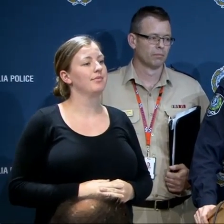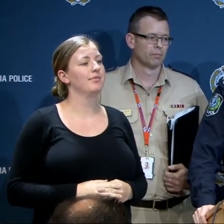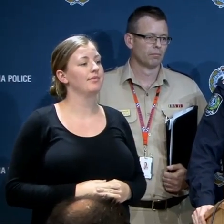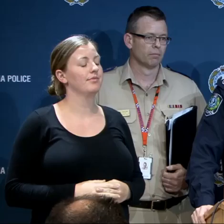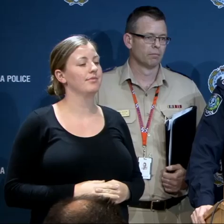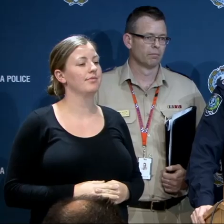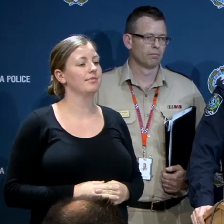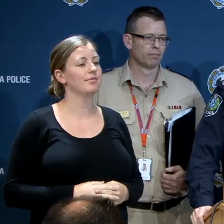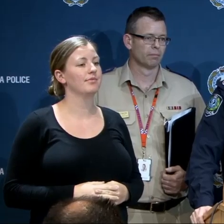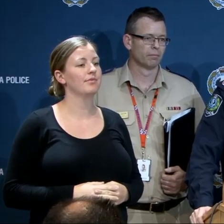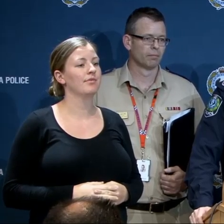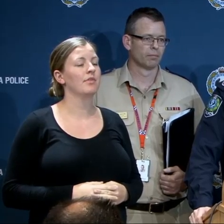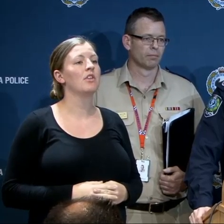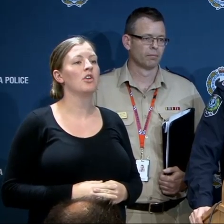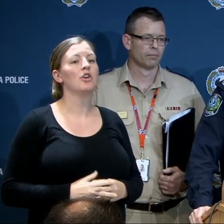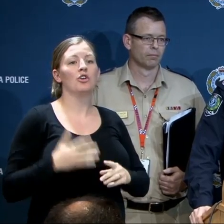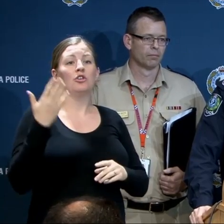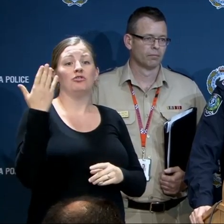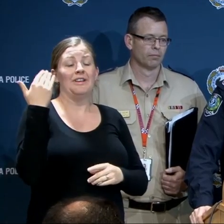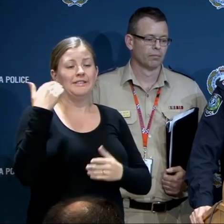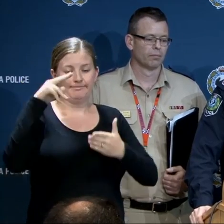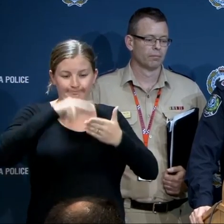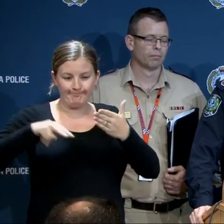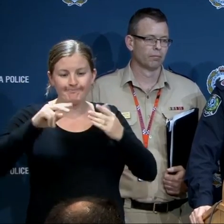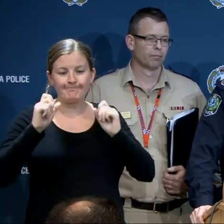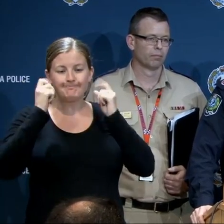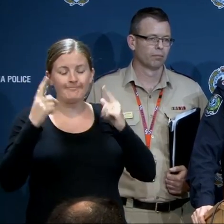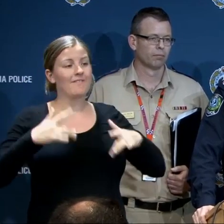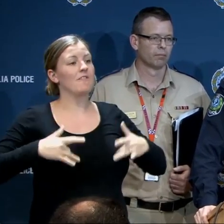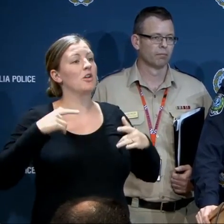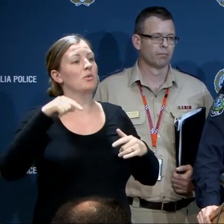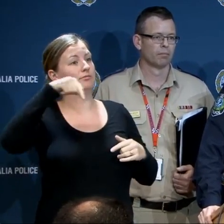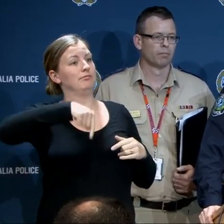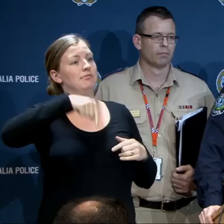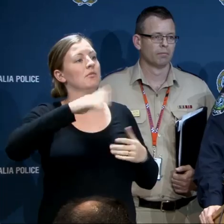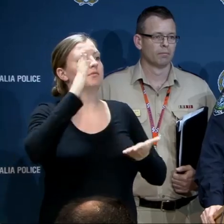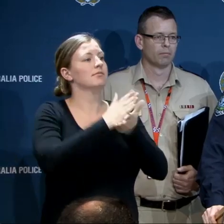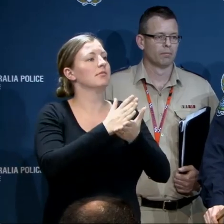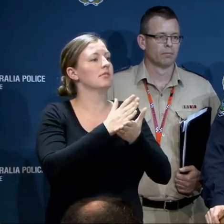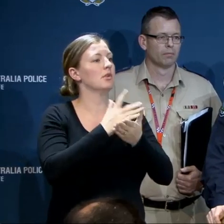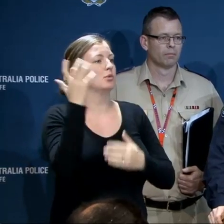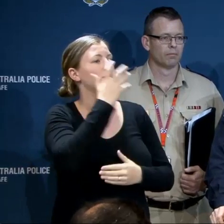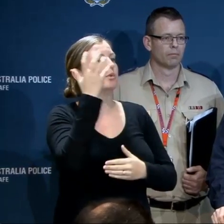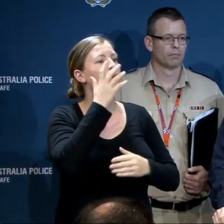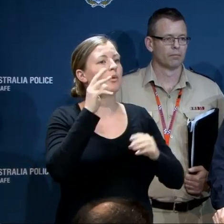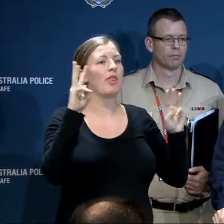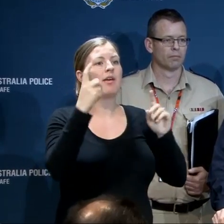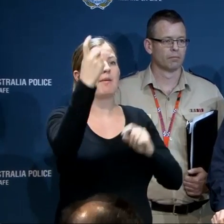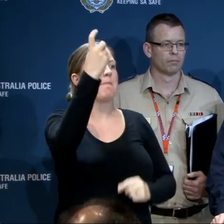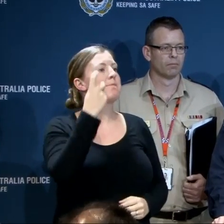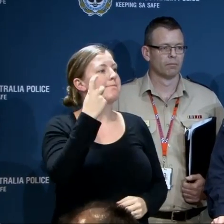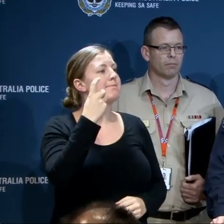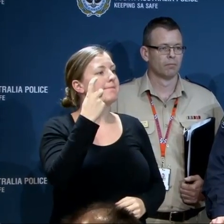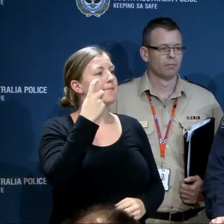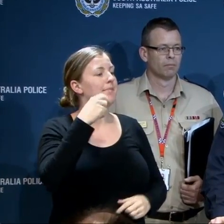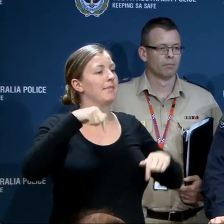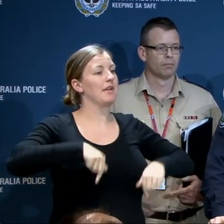Recent and most up-to-date forecasts indicate that we are likely to be impacted by significant developments